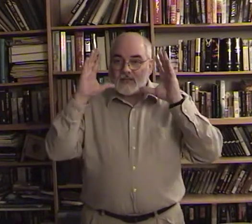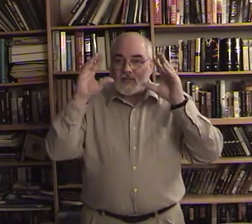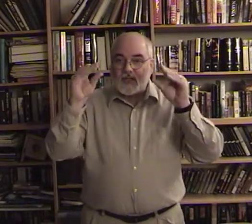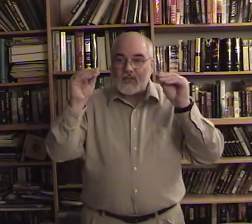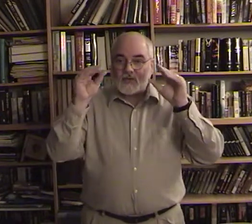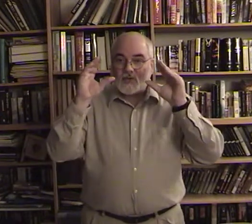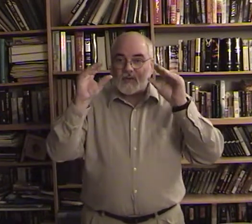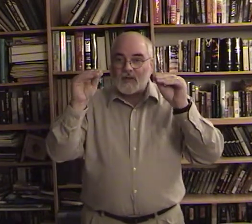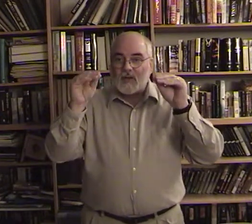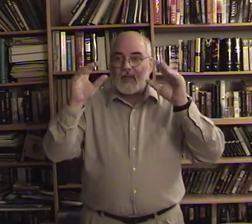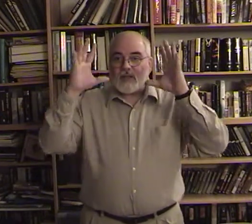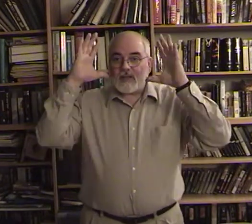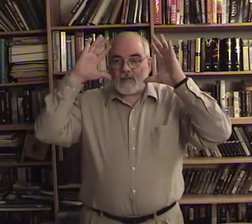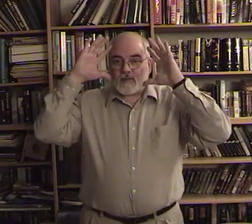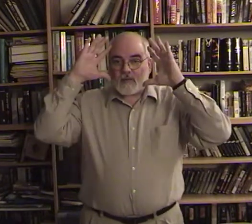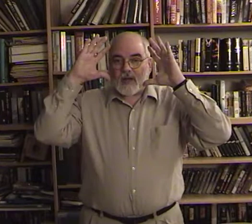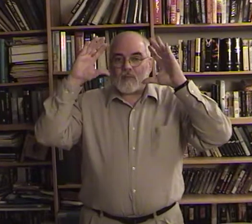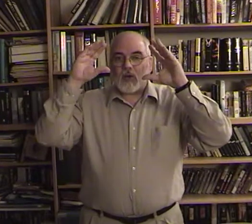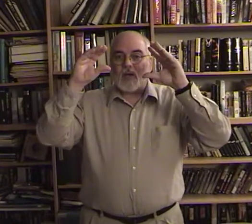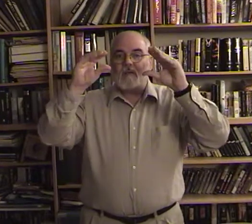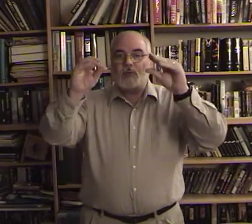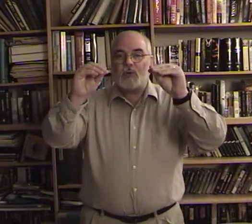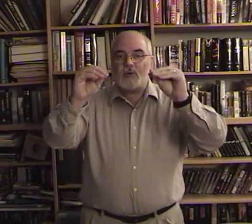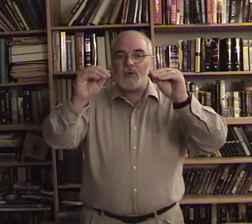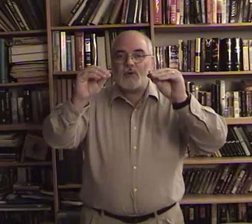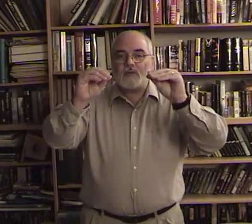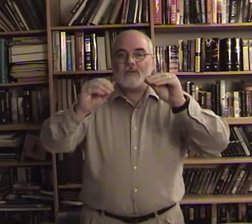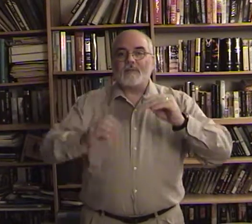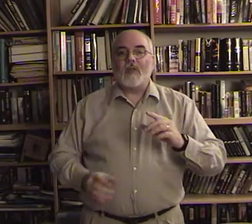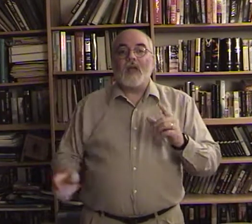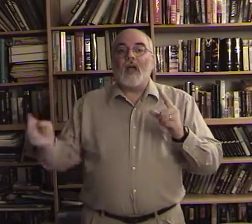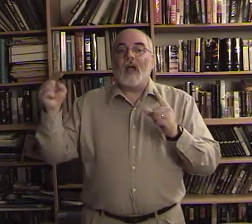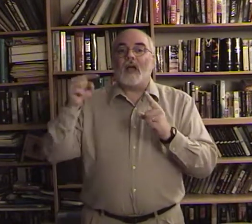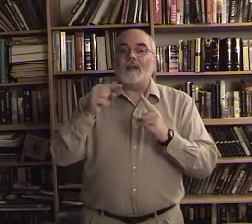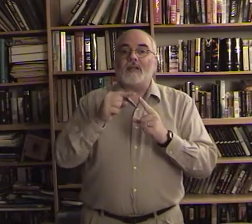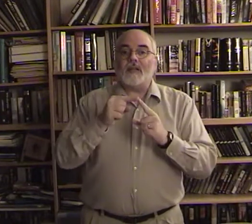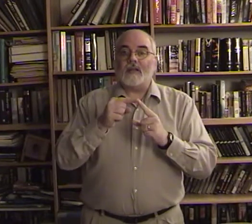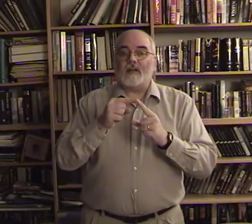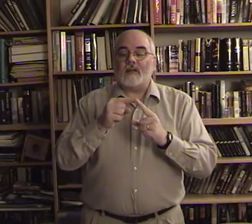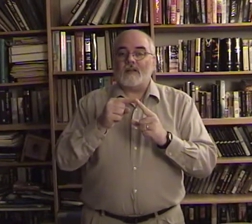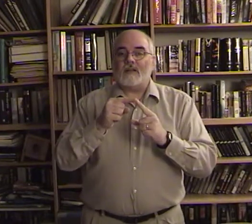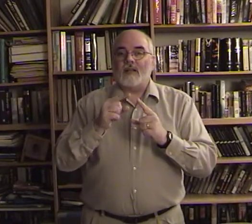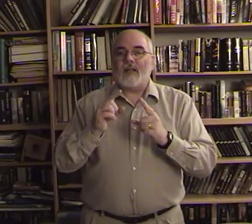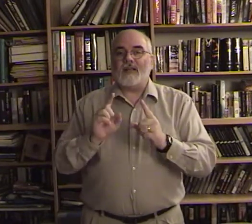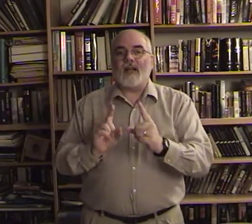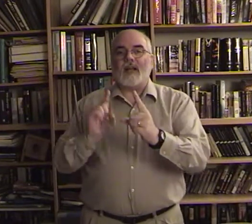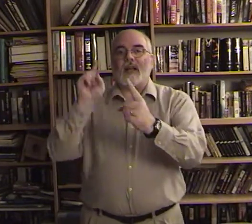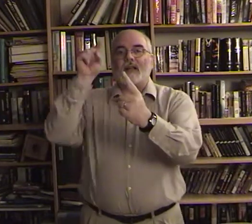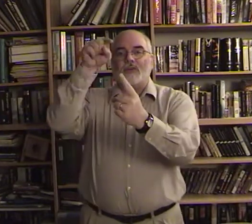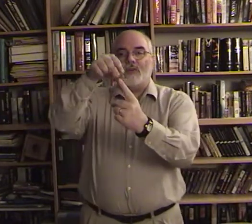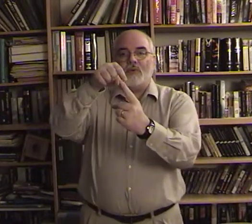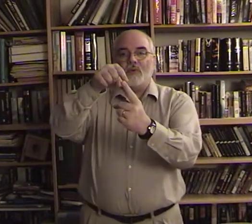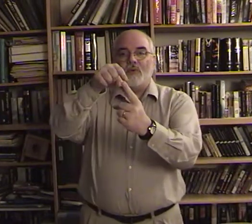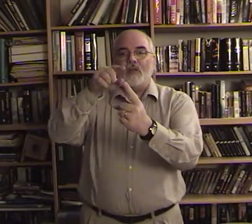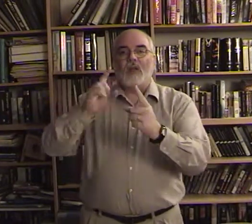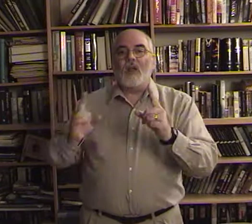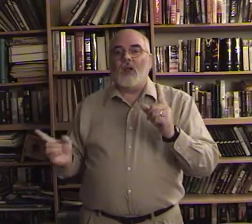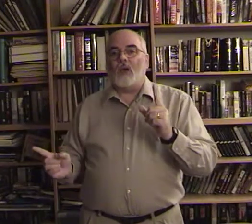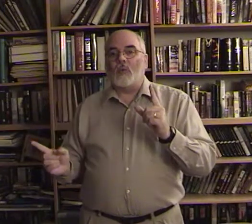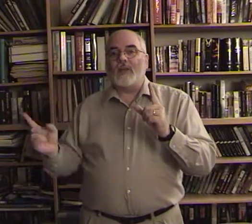teach take from my brain put in yours until it's kind of like two only